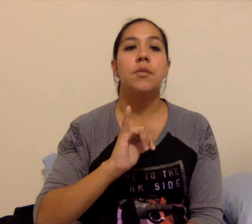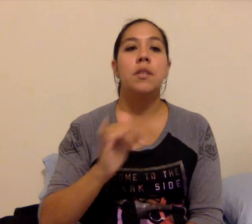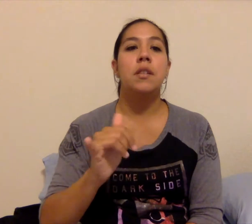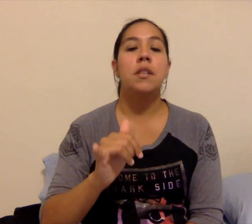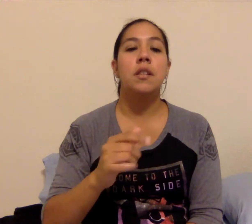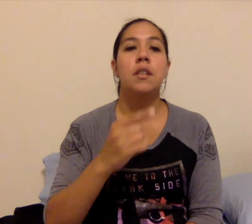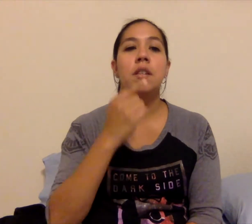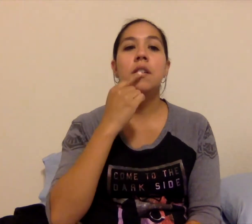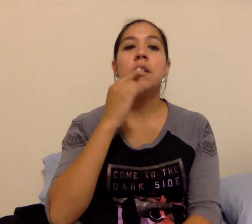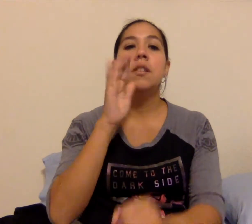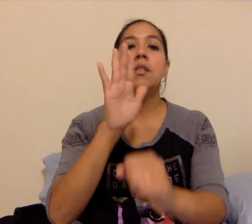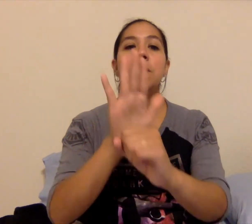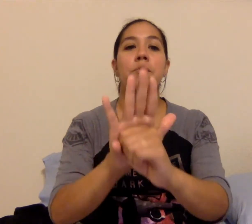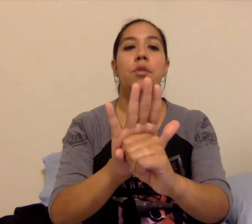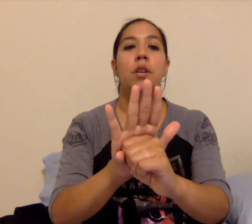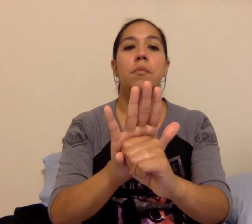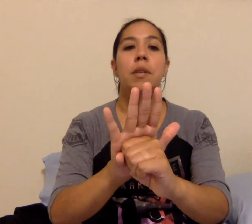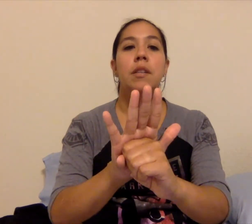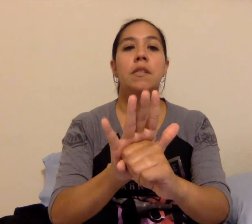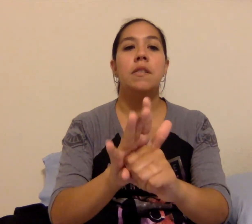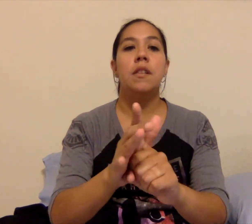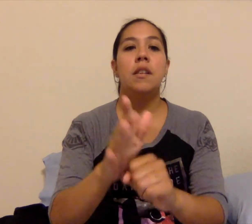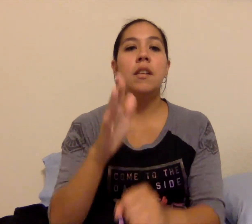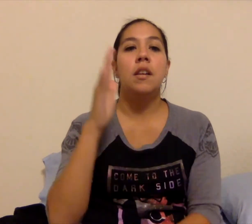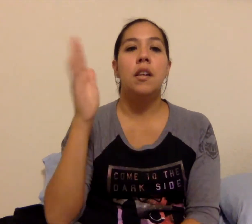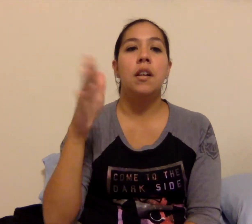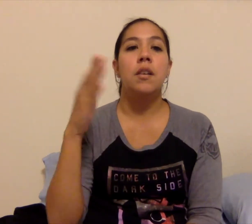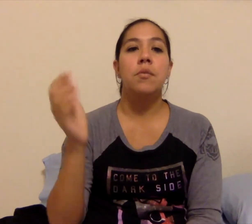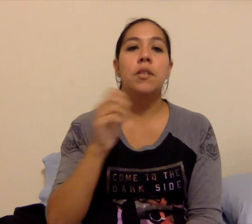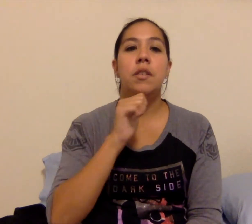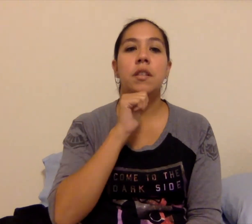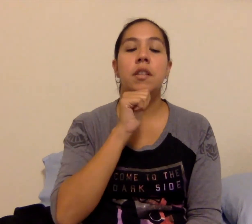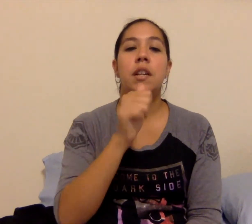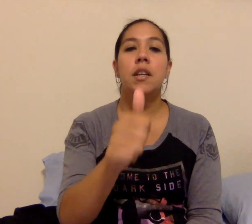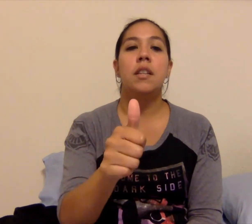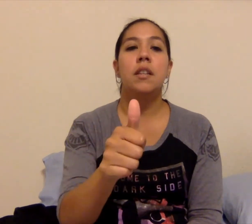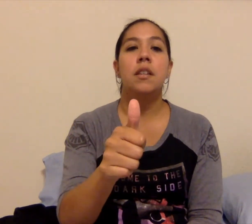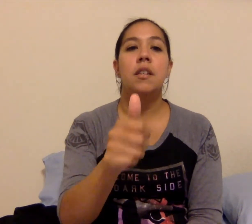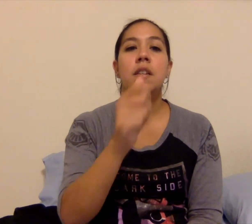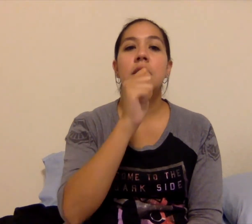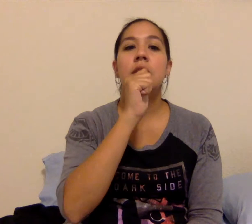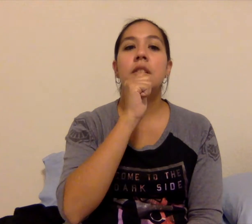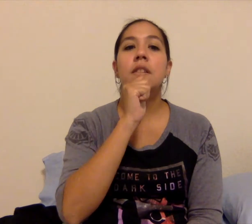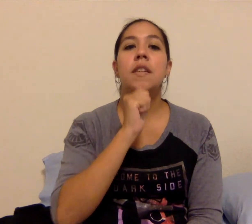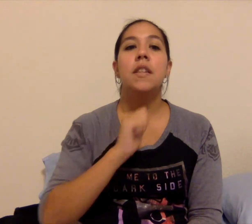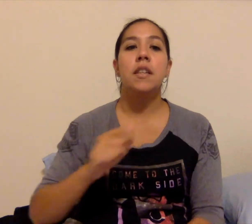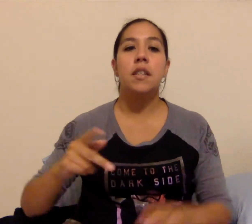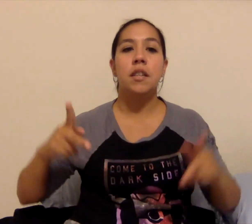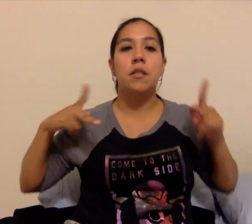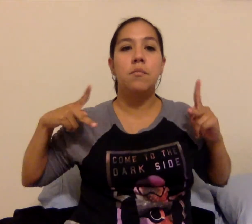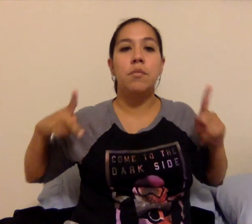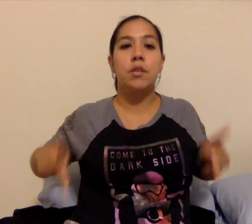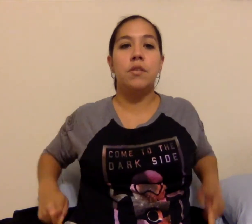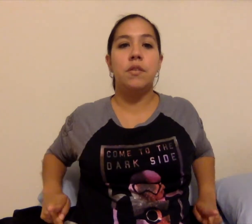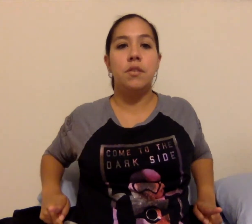Promise I will not take it personal,